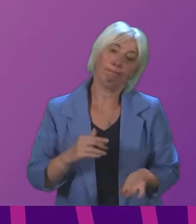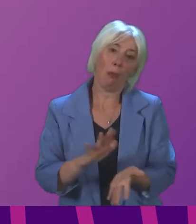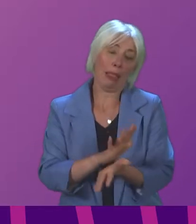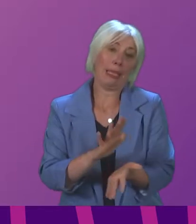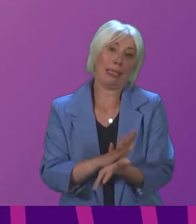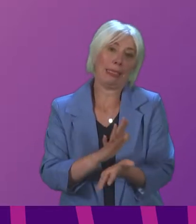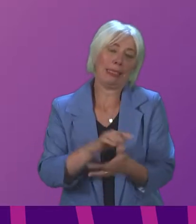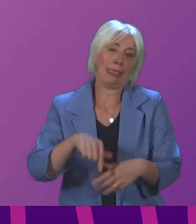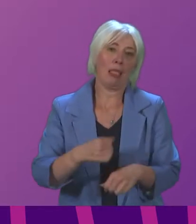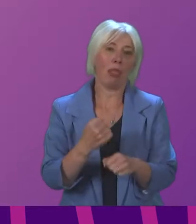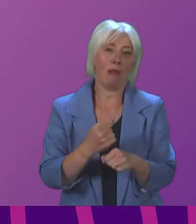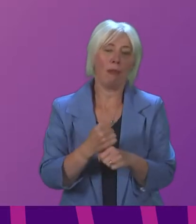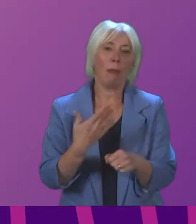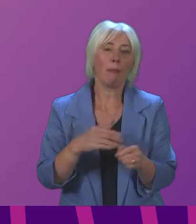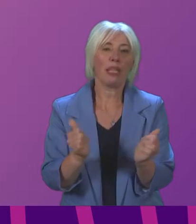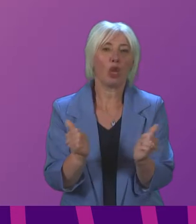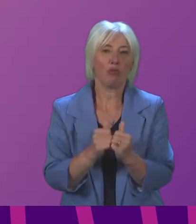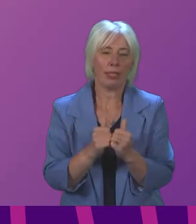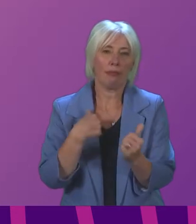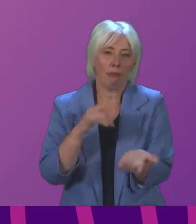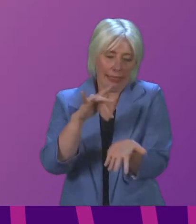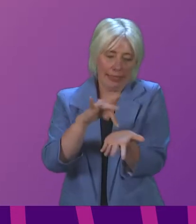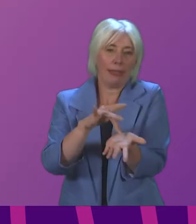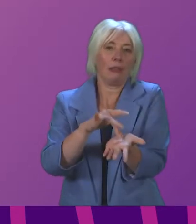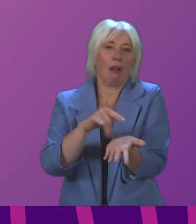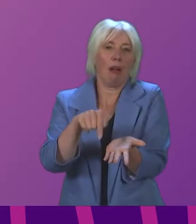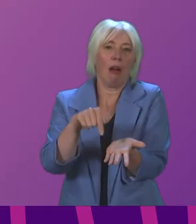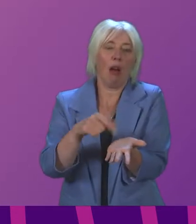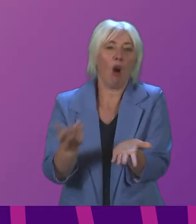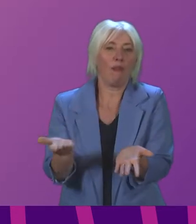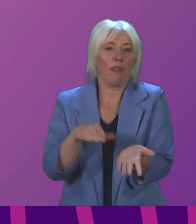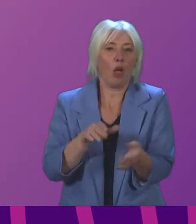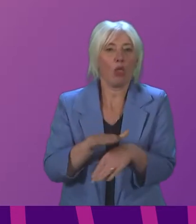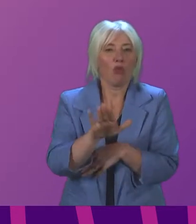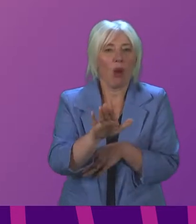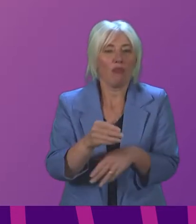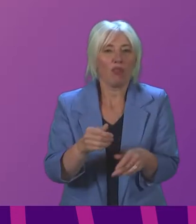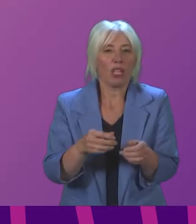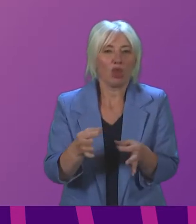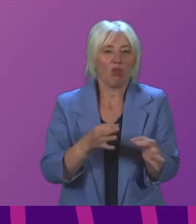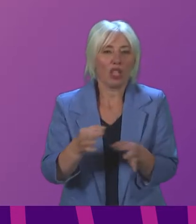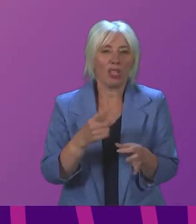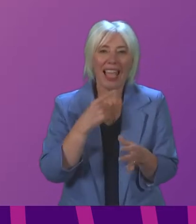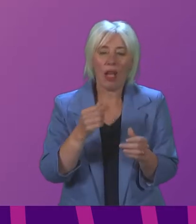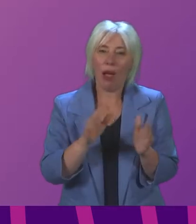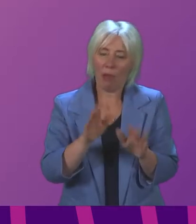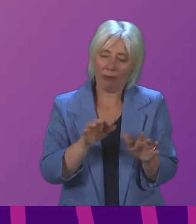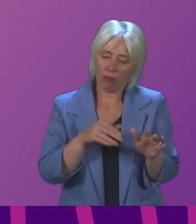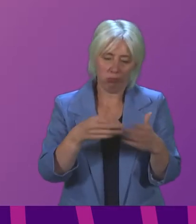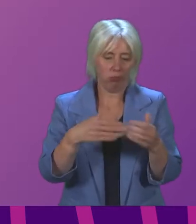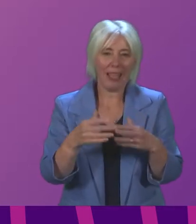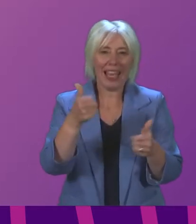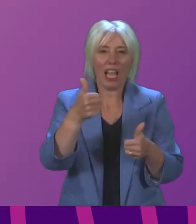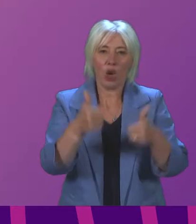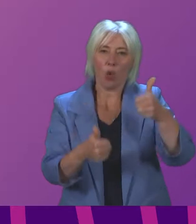that the Government has agreed that right at the heart of the Covid recovery strategy must be the tackling of inequality Mr Mara will know that